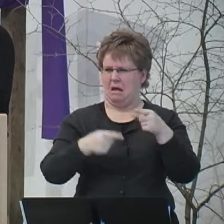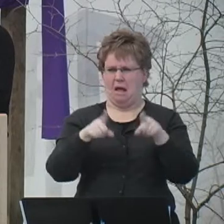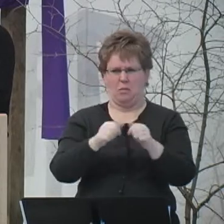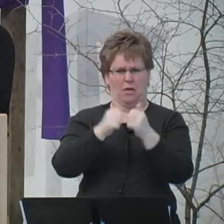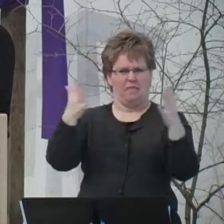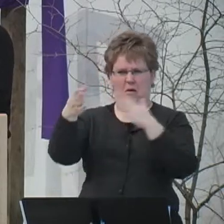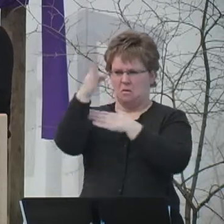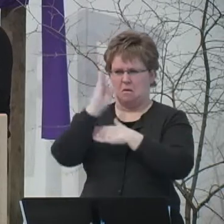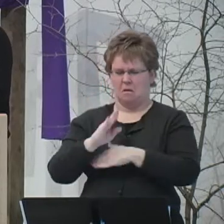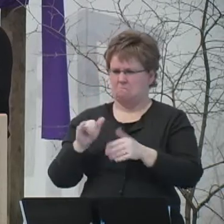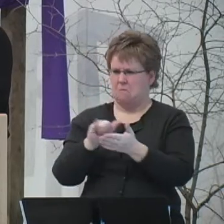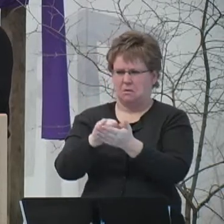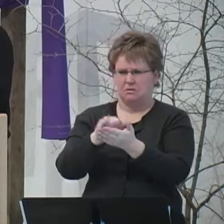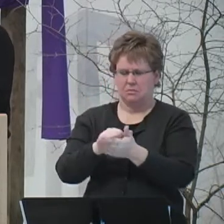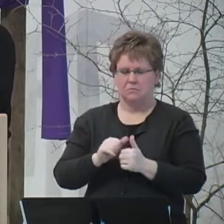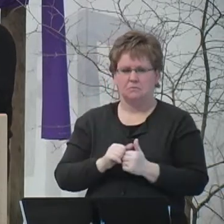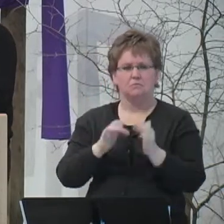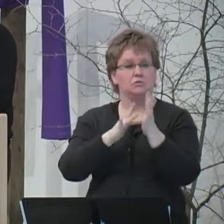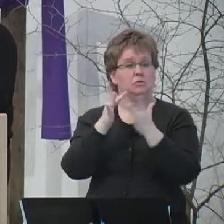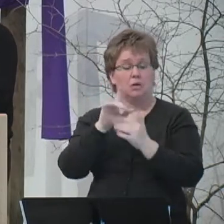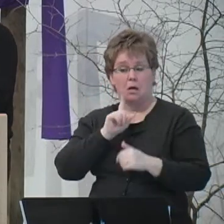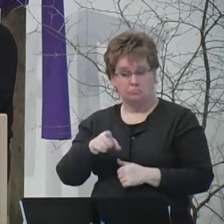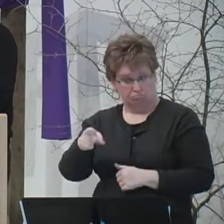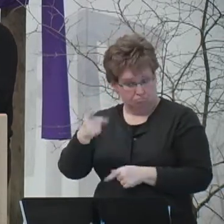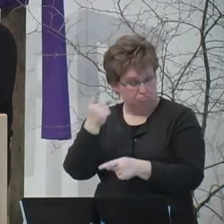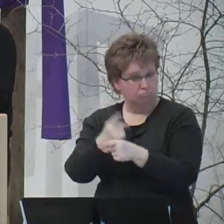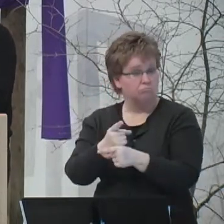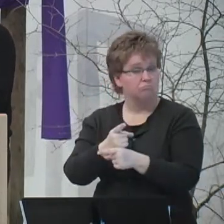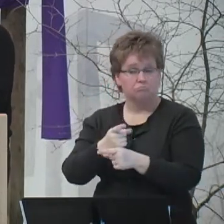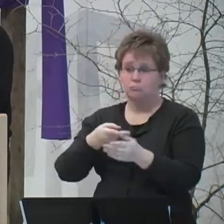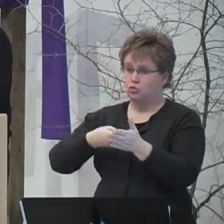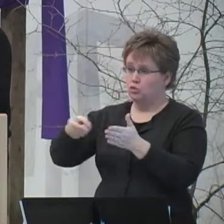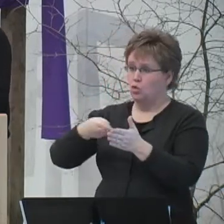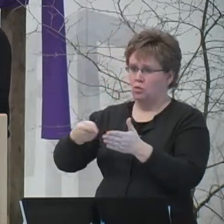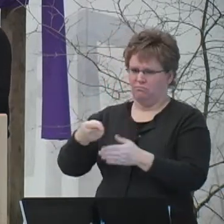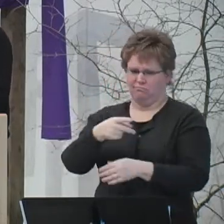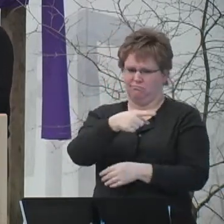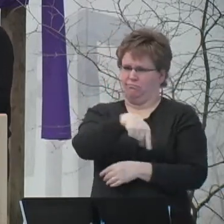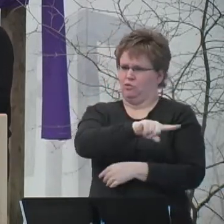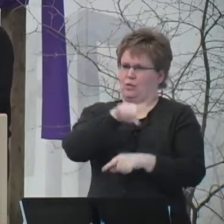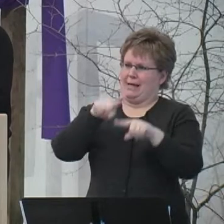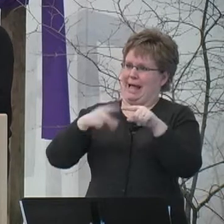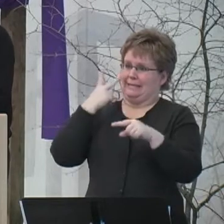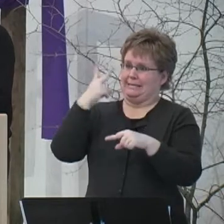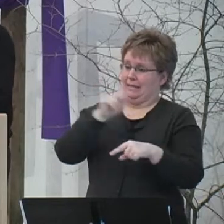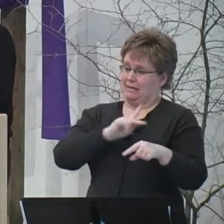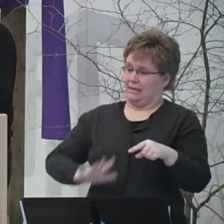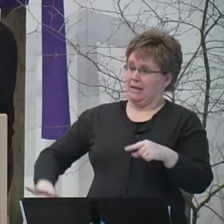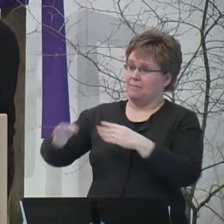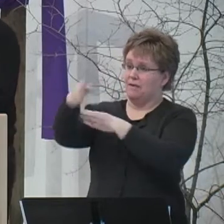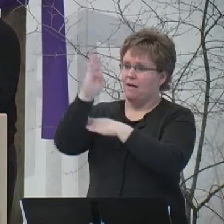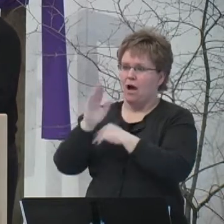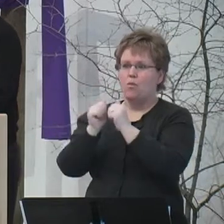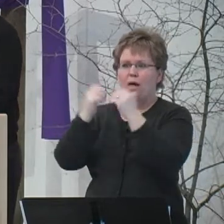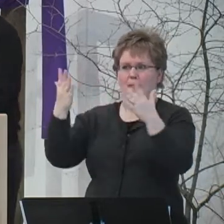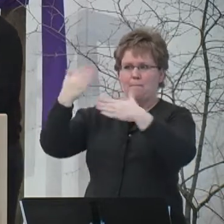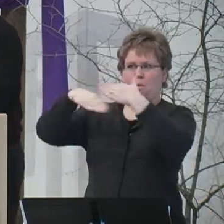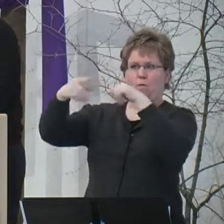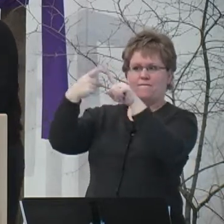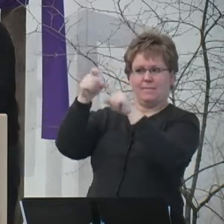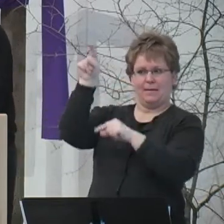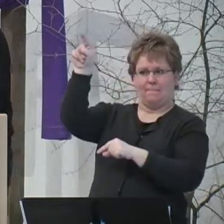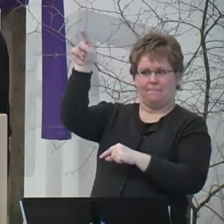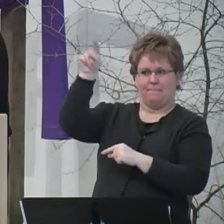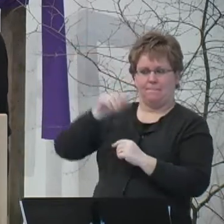God. Jesus answered him, Very truly I tell you, no one can see the kingdom of God without being born from above.